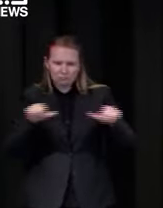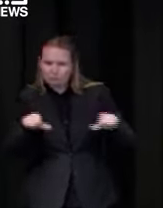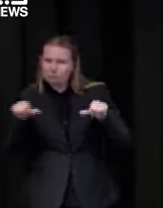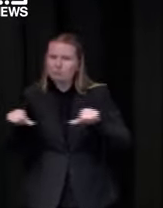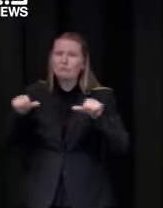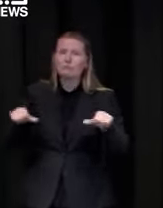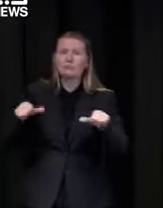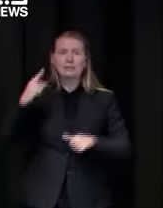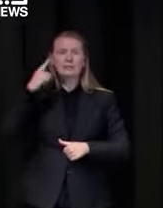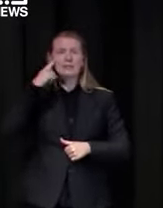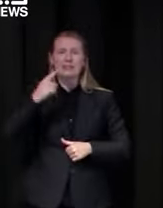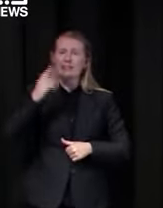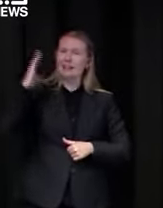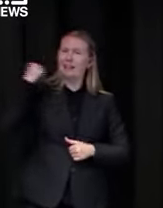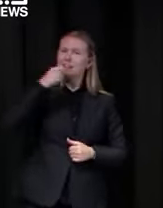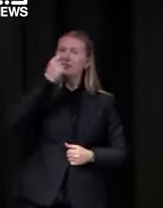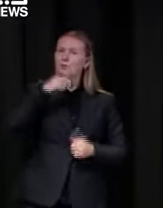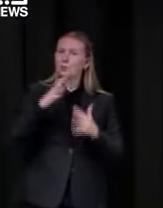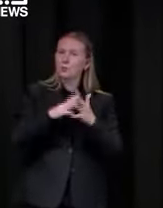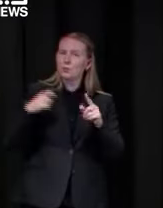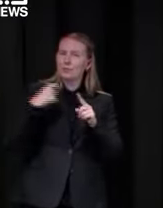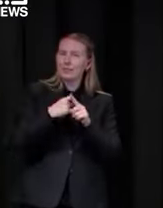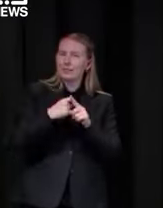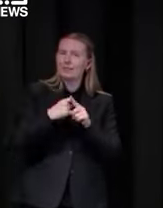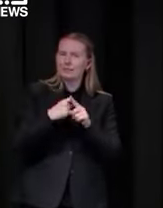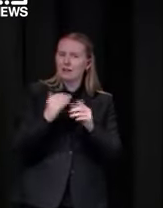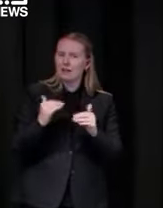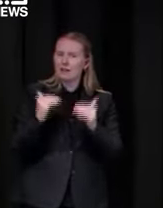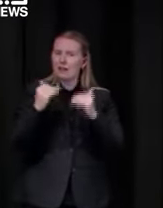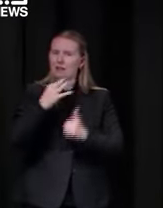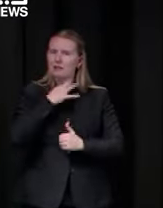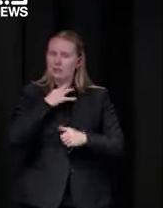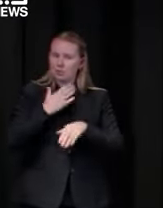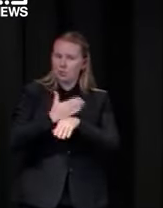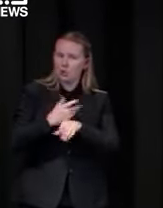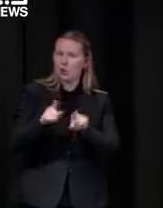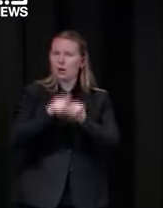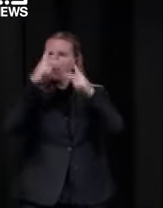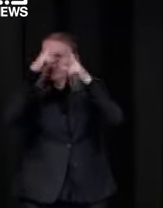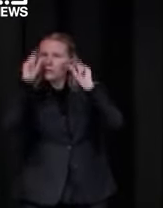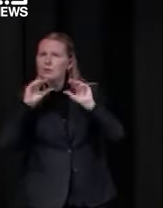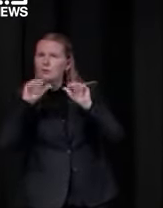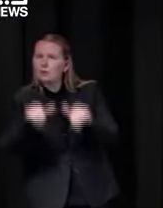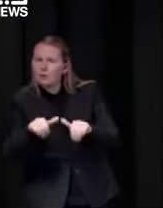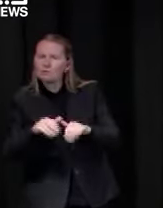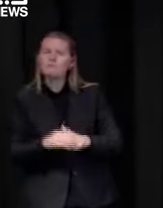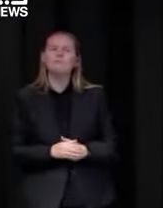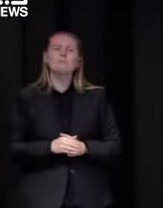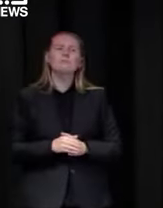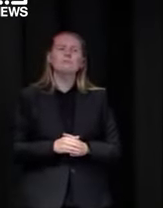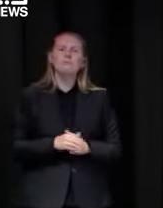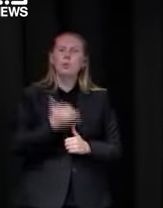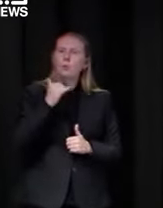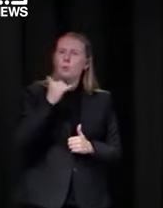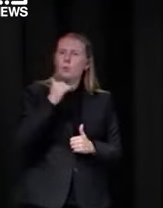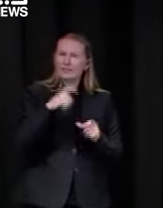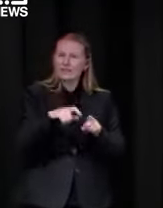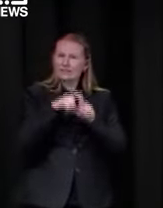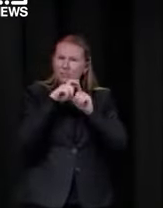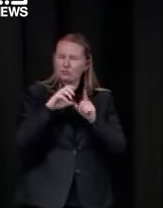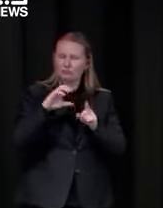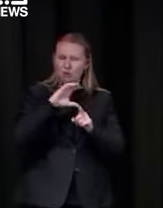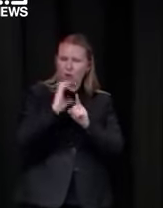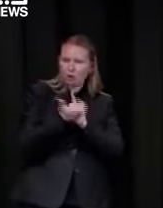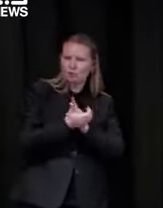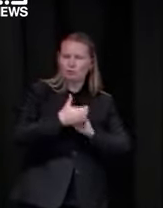over the last few weeks of particularly some very high risk workplaces if i look at our aged care facilities uh some of our really difficult cold cold and meat